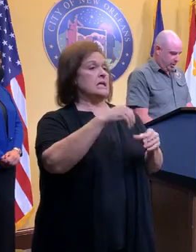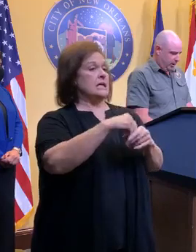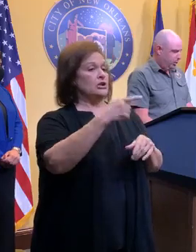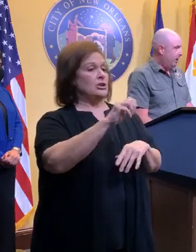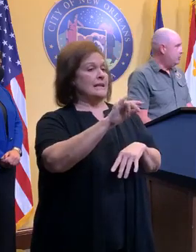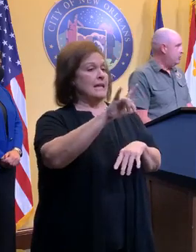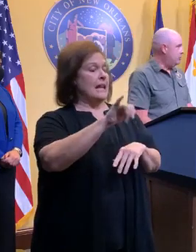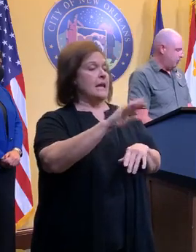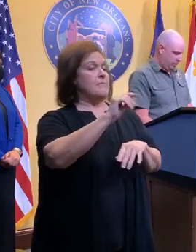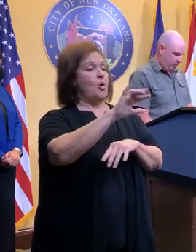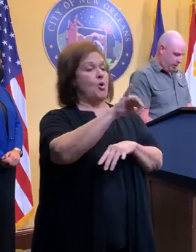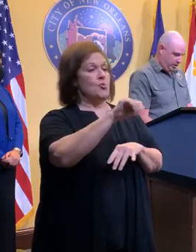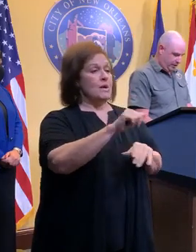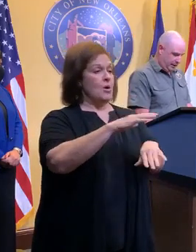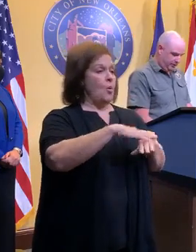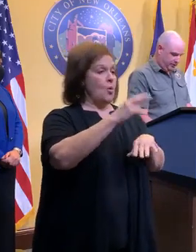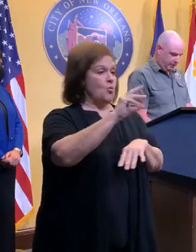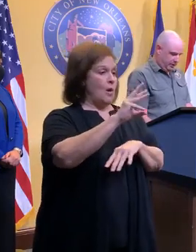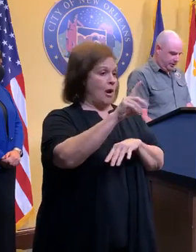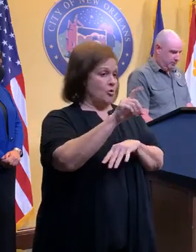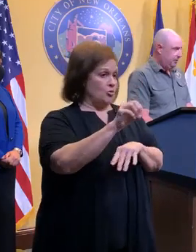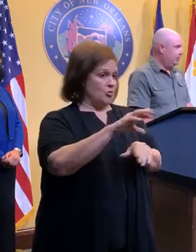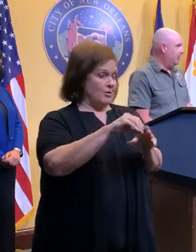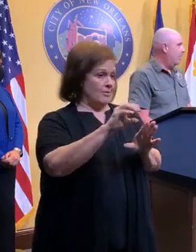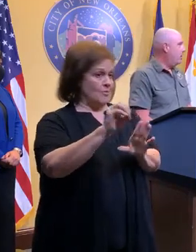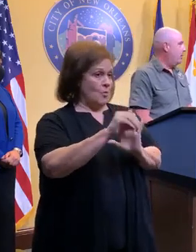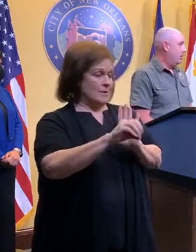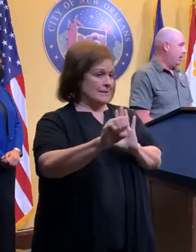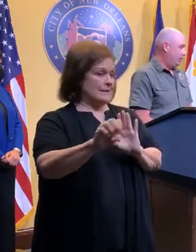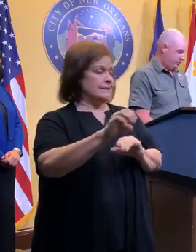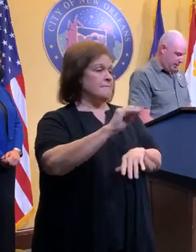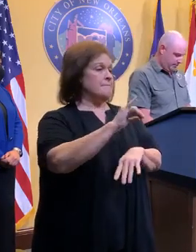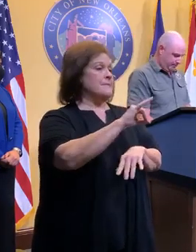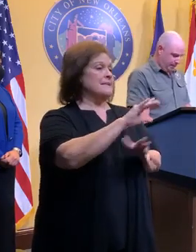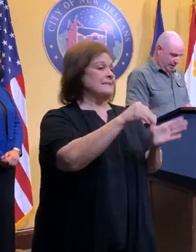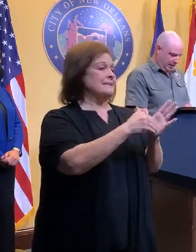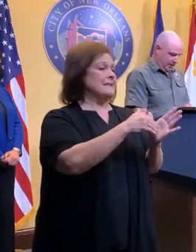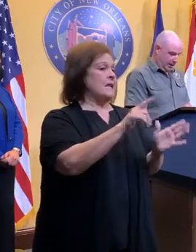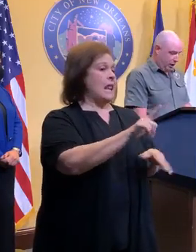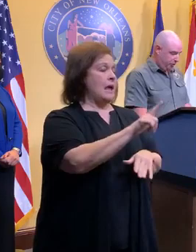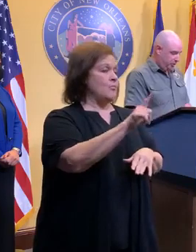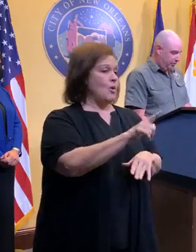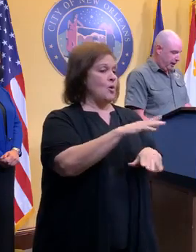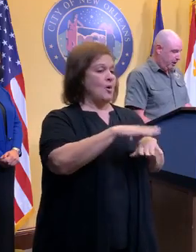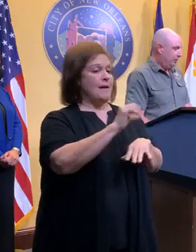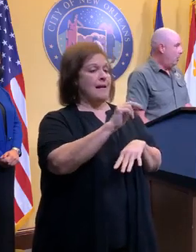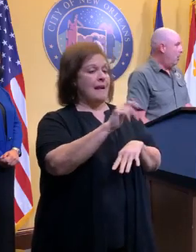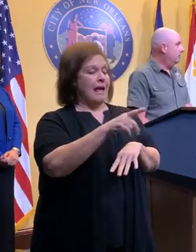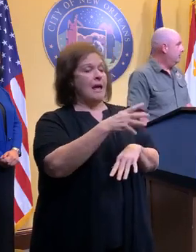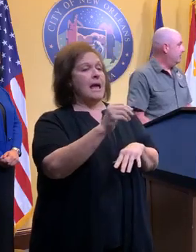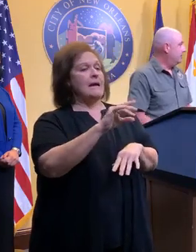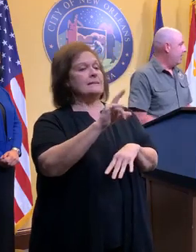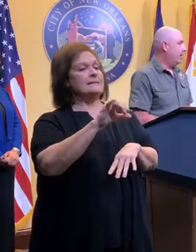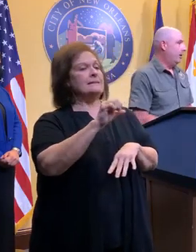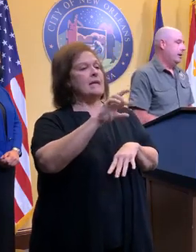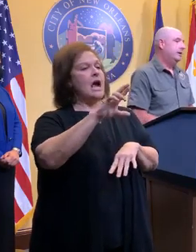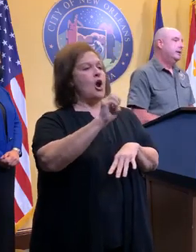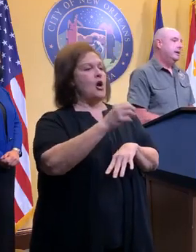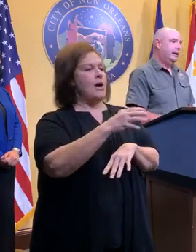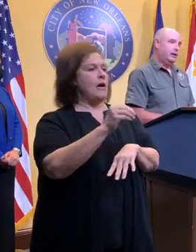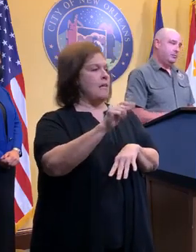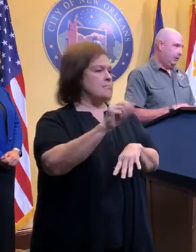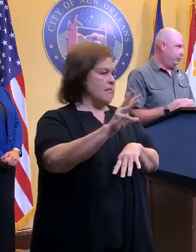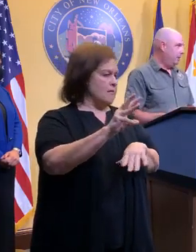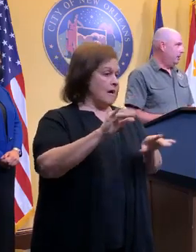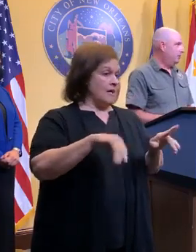Gentilly, Maria Goretti Church on Crowder in the east, the Mid-City Library on Canal Street, and then also Desire and Law in the Desire